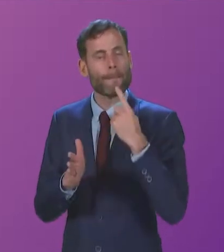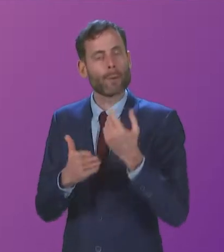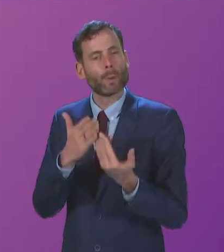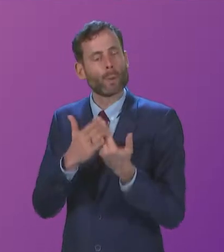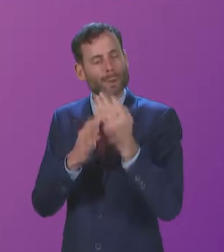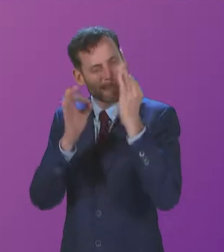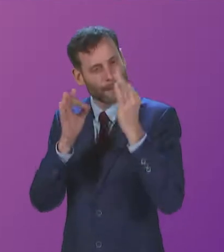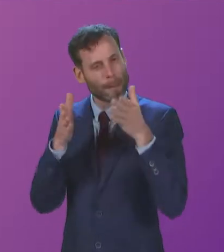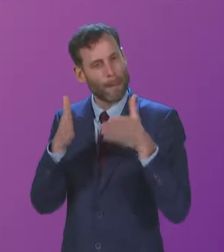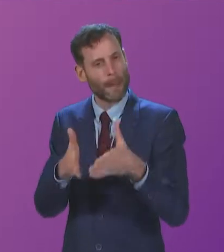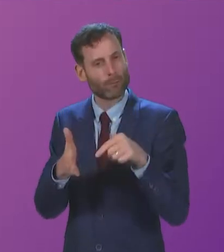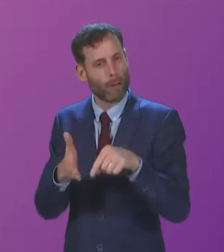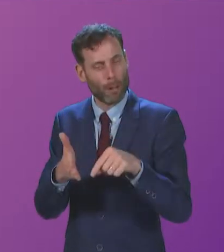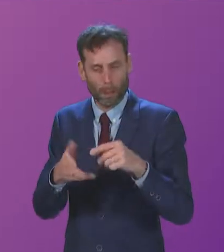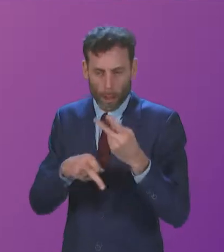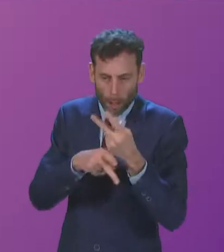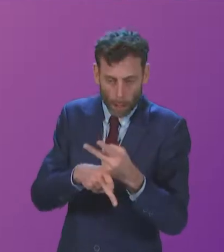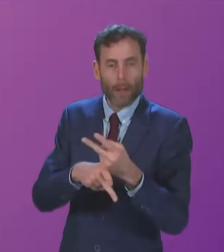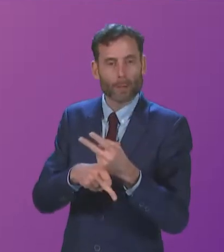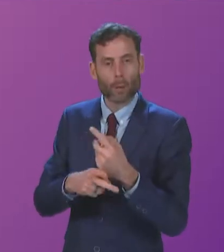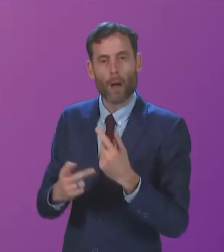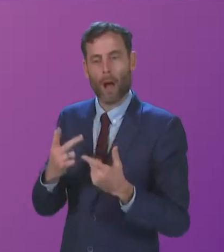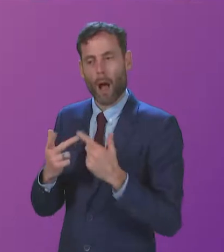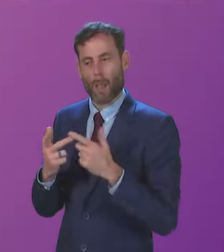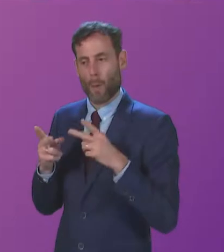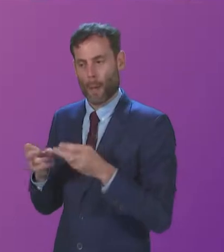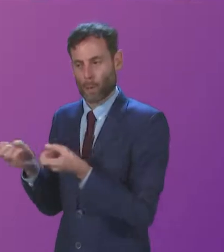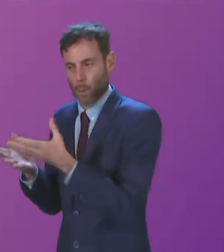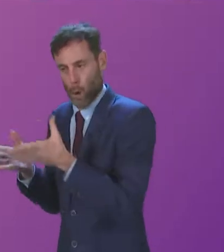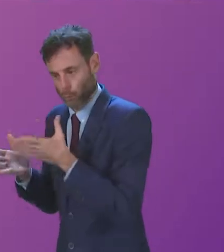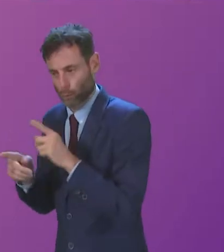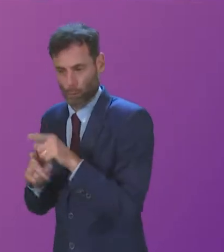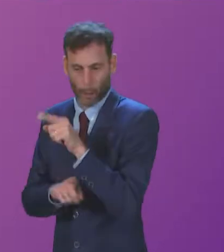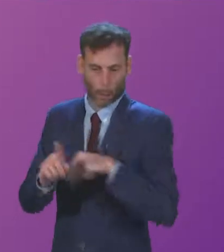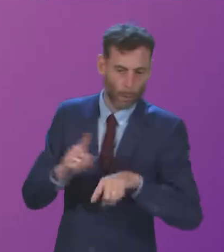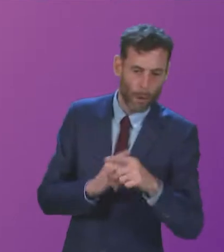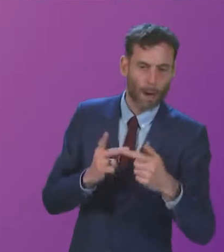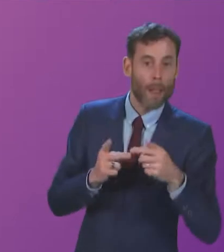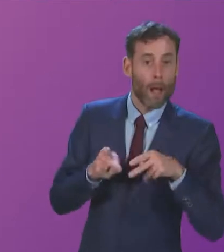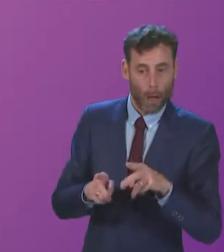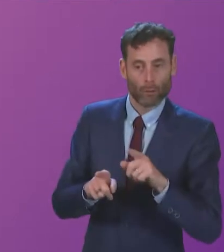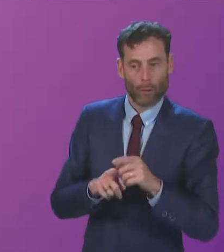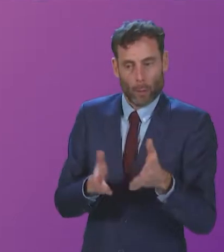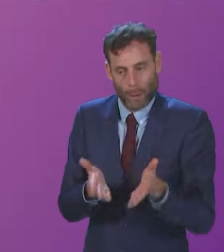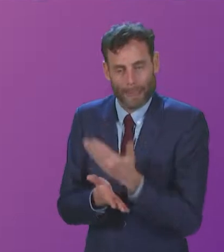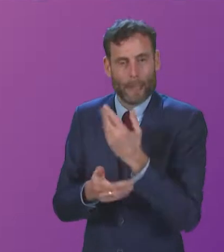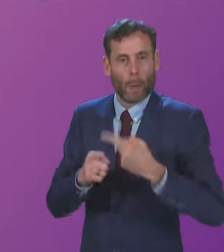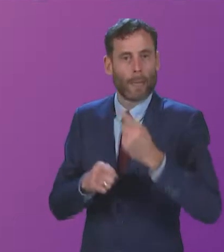that aim to provide alternatives to admission and that our process is a right to ensure timely discharge. Stephen Kerr.